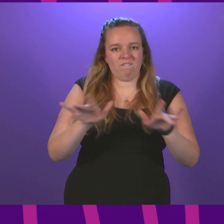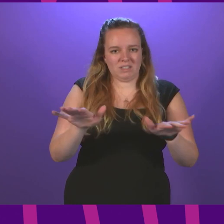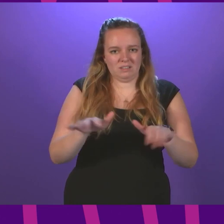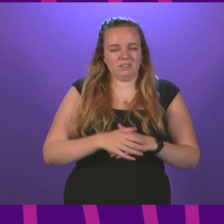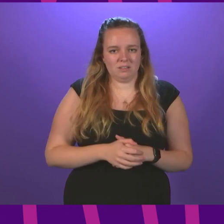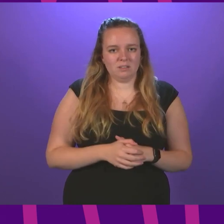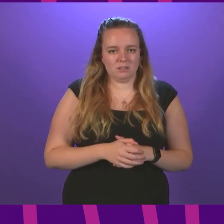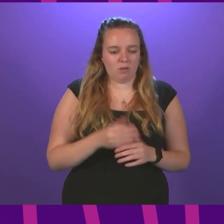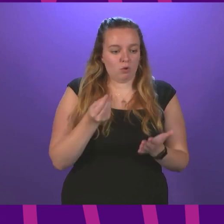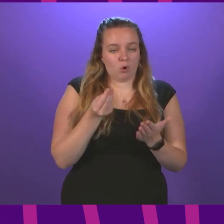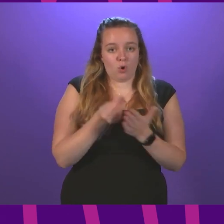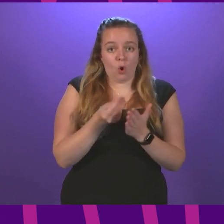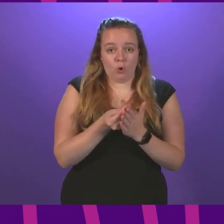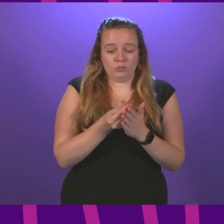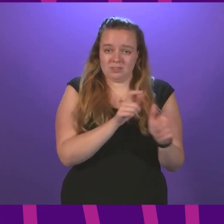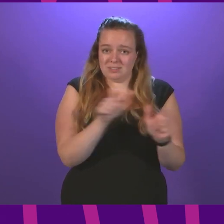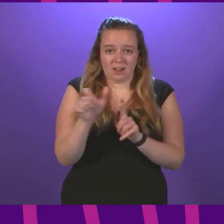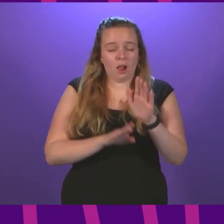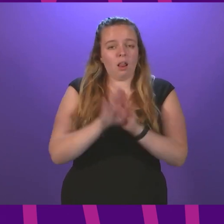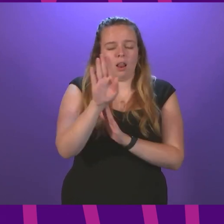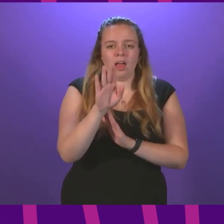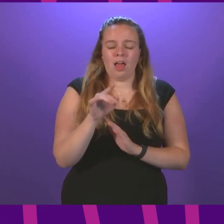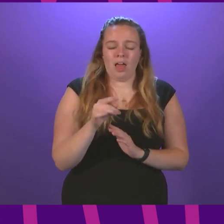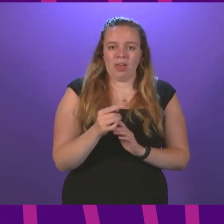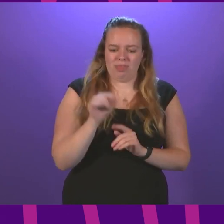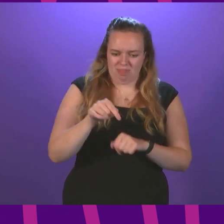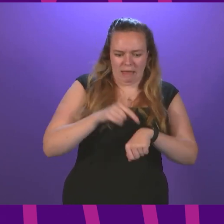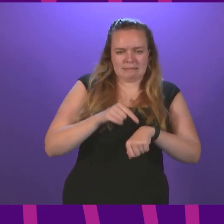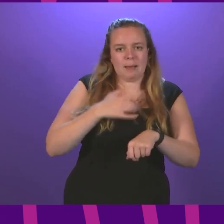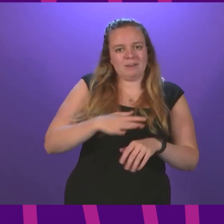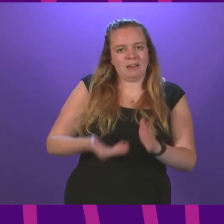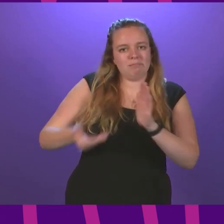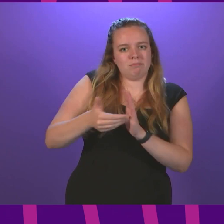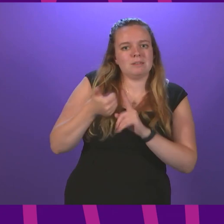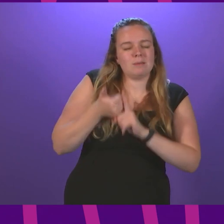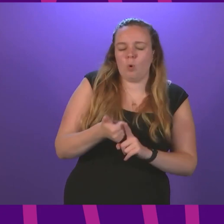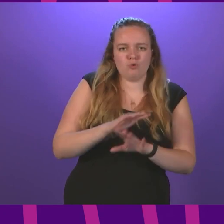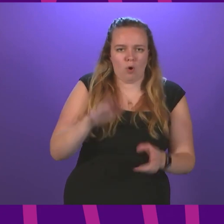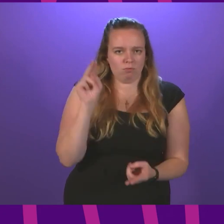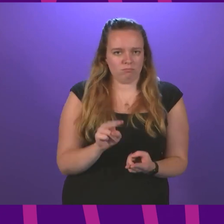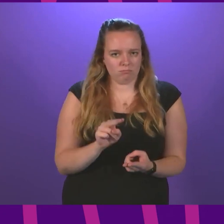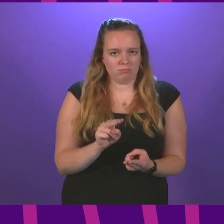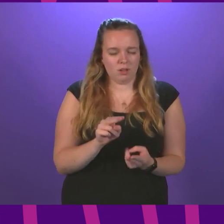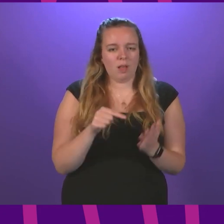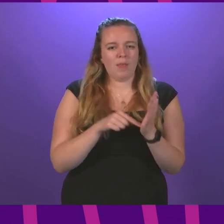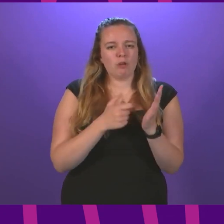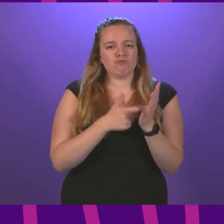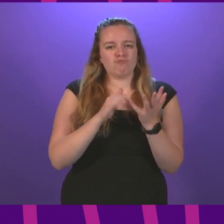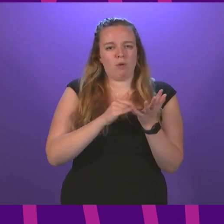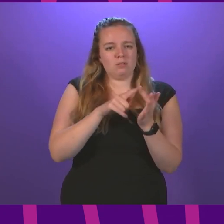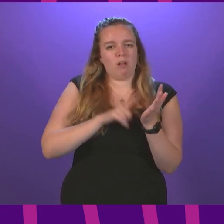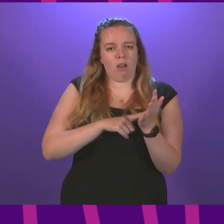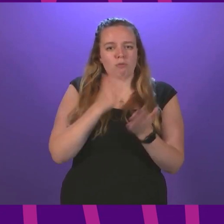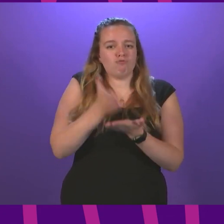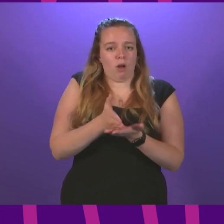waning. Their costs are going up. At that time, they need more support, not less. The Trussell Trust are right.